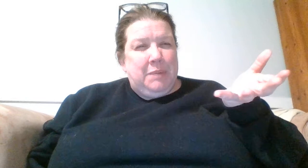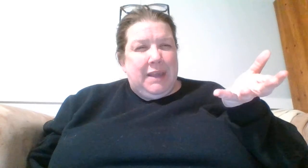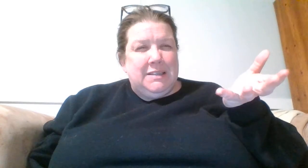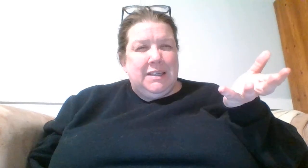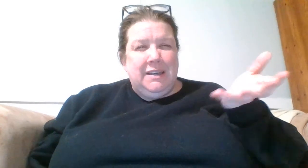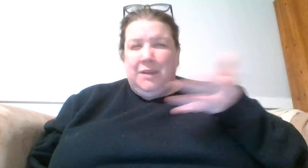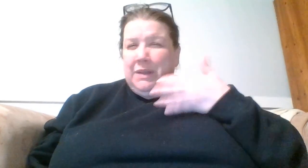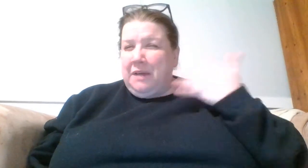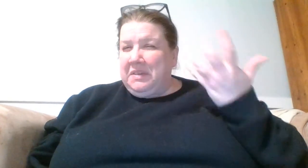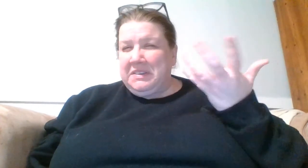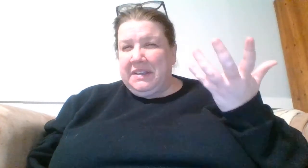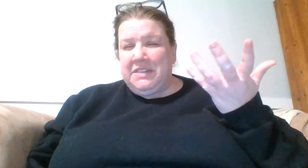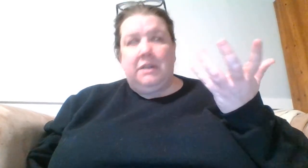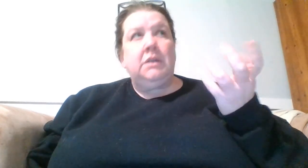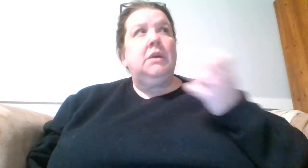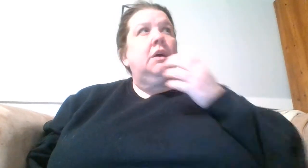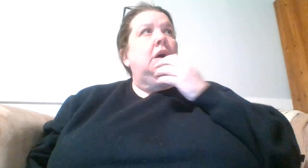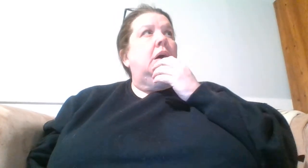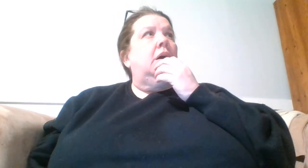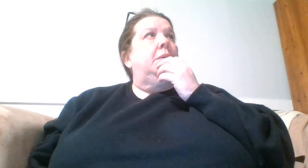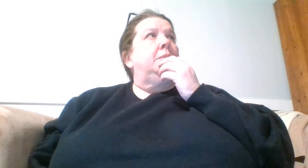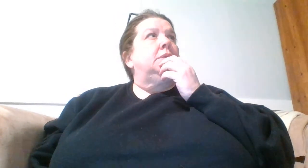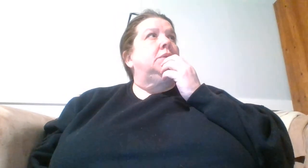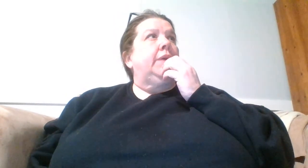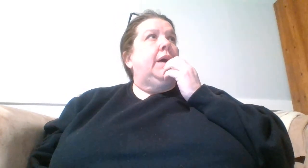painting in here without ventilation. So yeah.